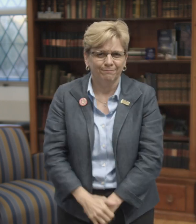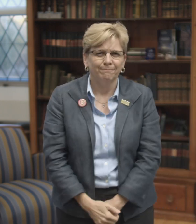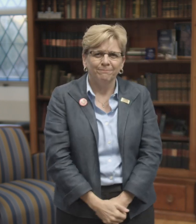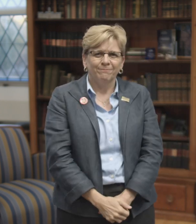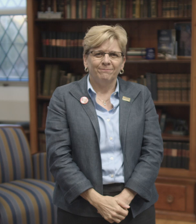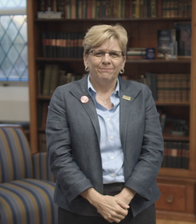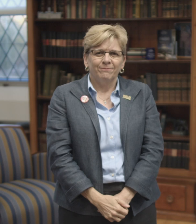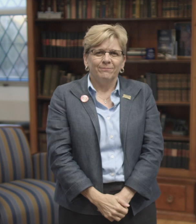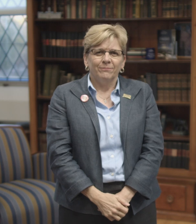and to thrive.